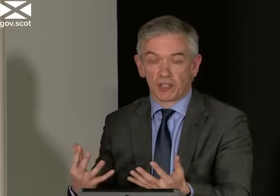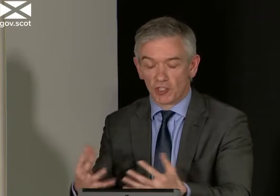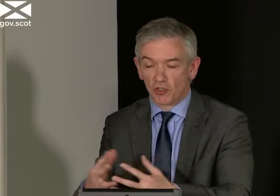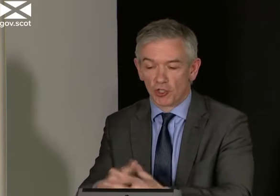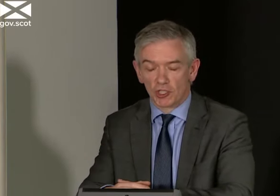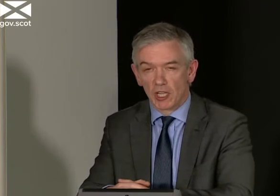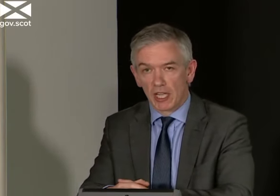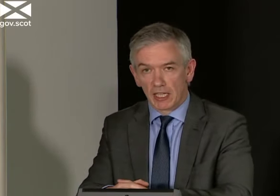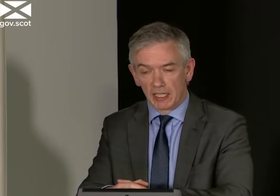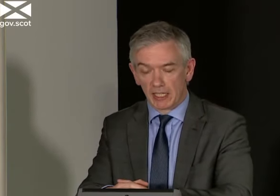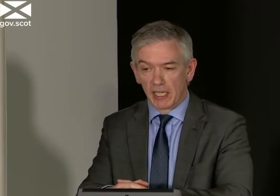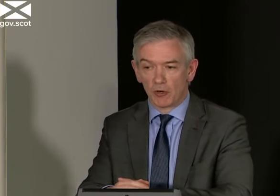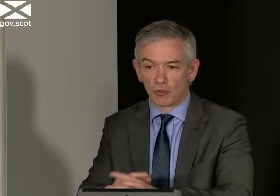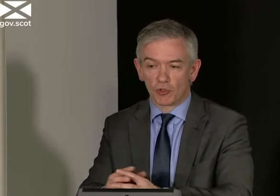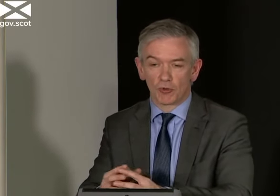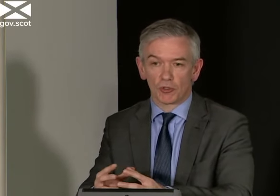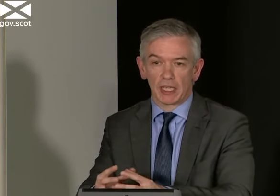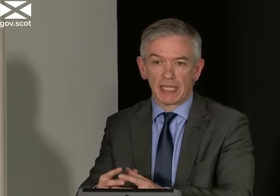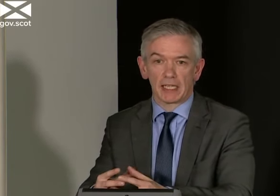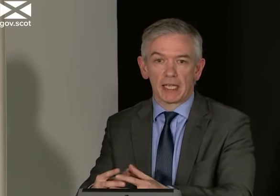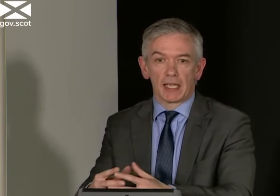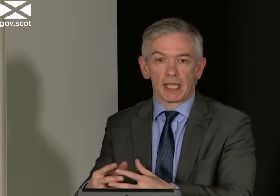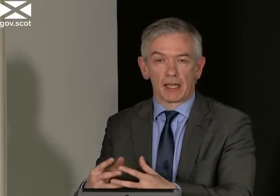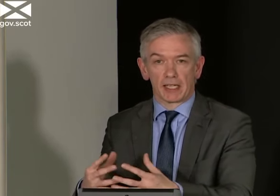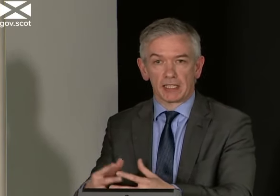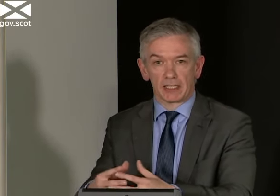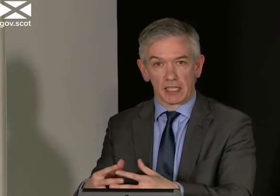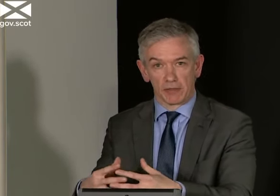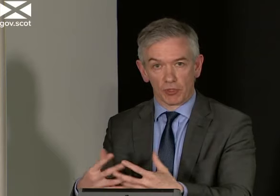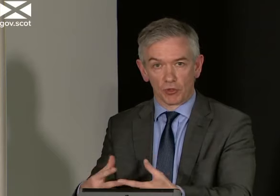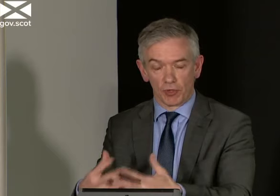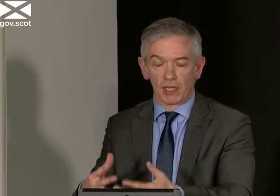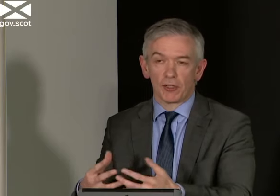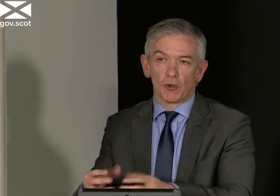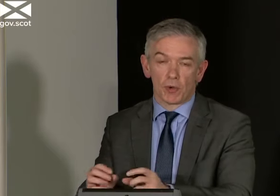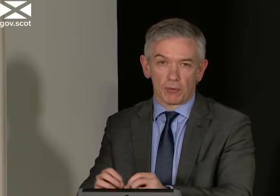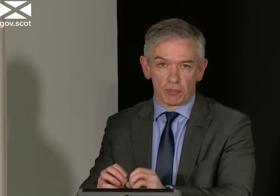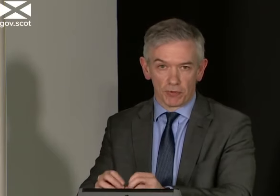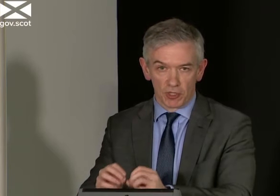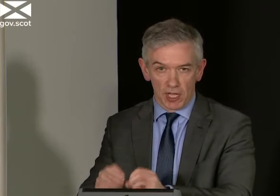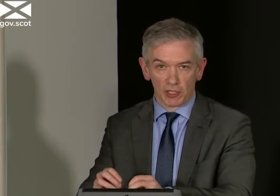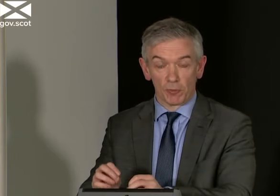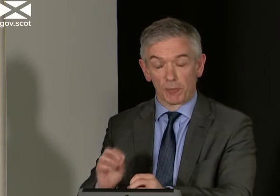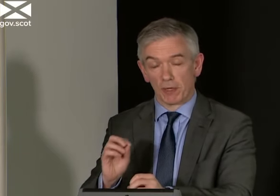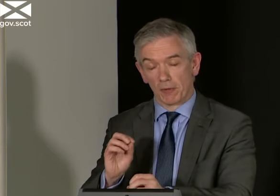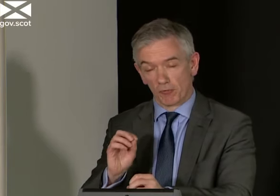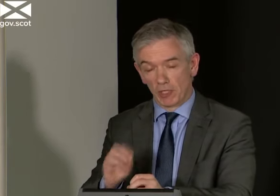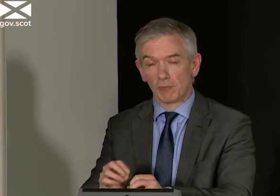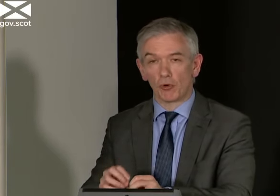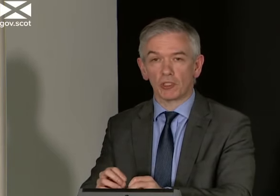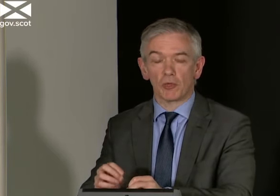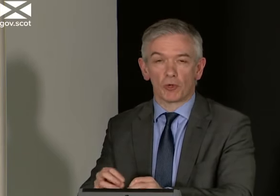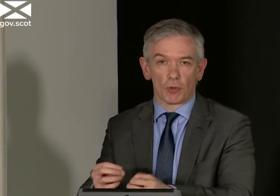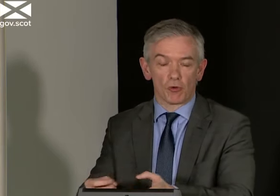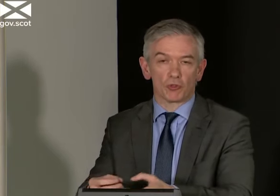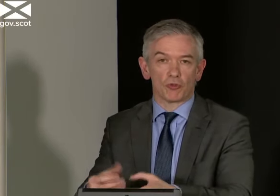that be in other institutions like care homes. So gaining a greater degree of control there will help to influence the R number, but really